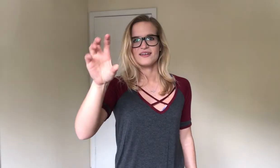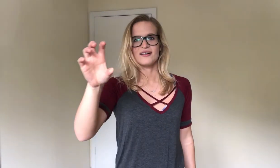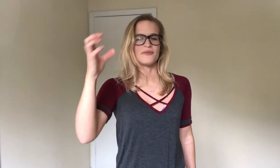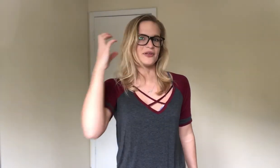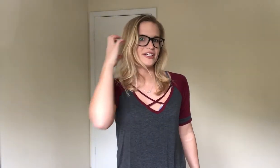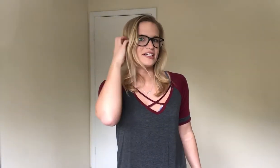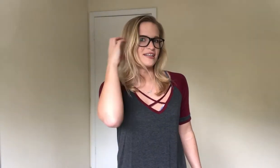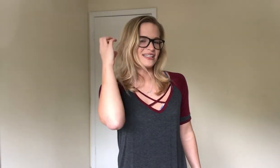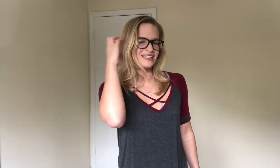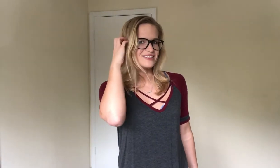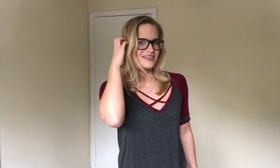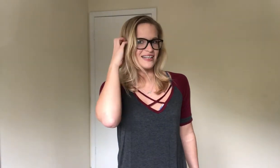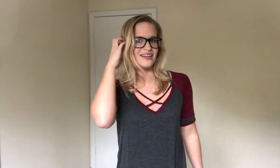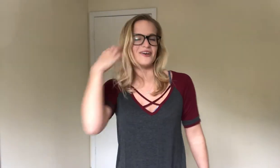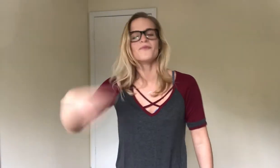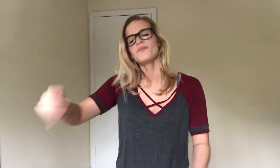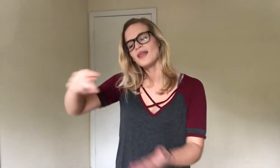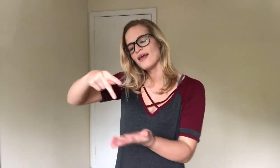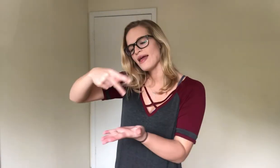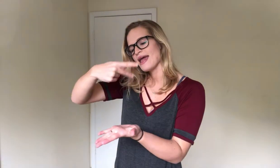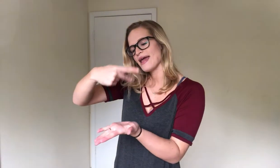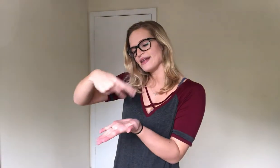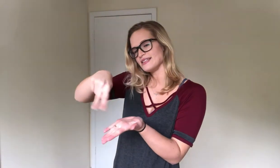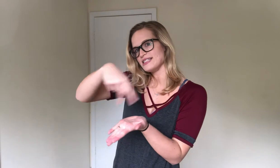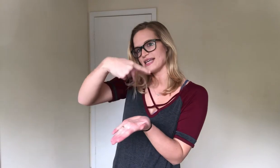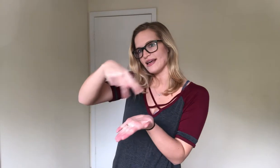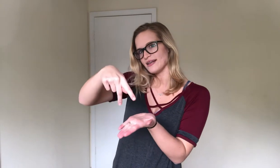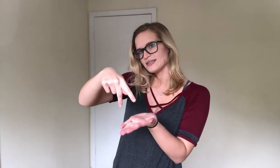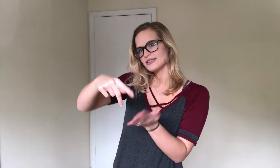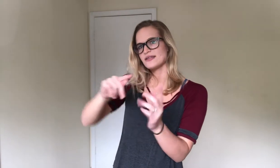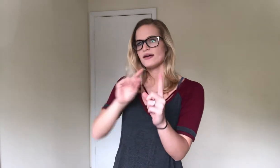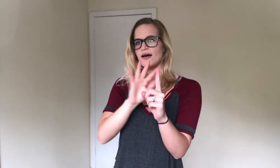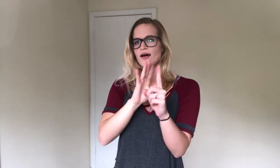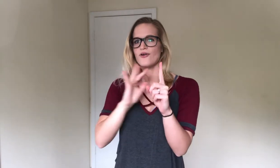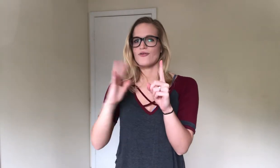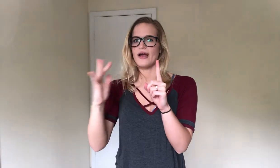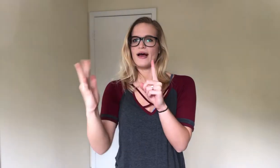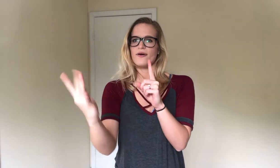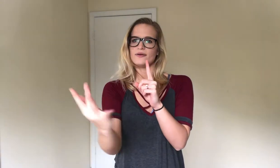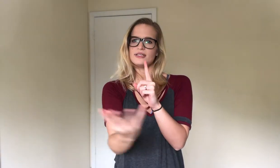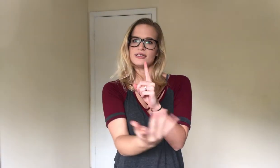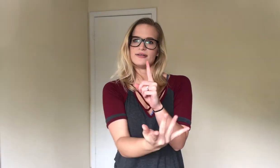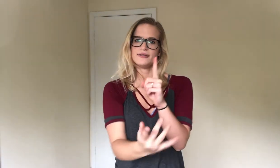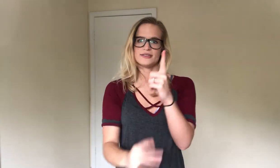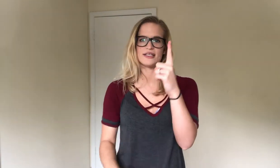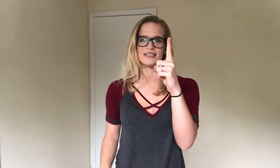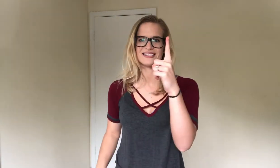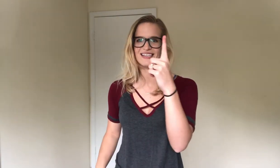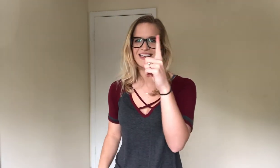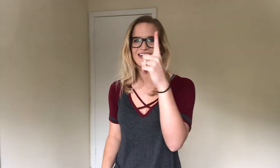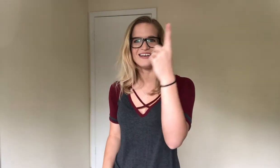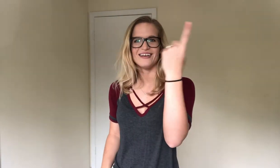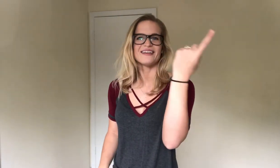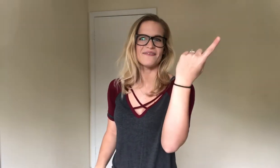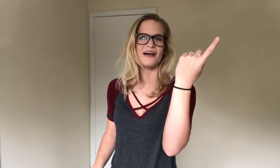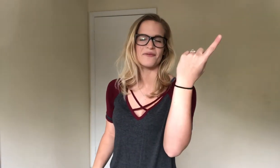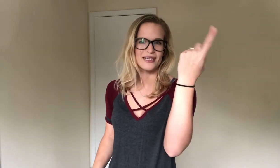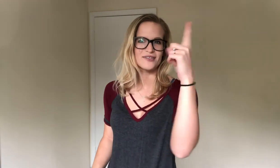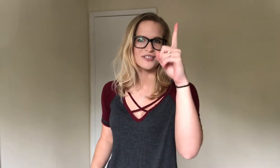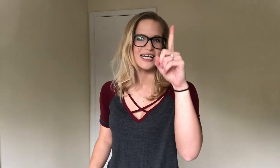Cup your ear like this. Radio. And dance. Around. So this is like. The fireplace. we're